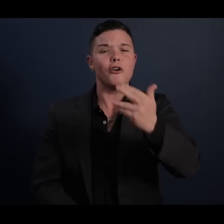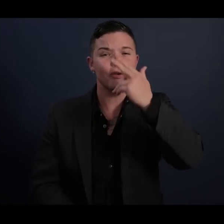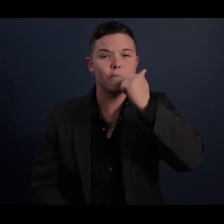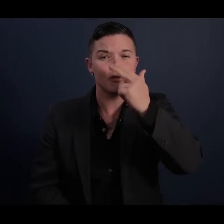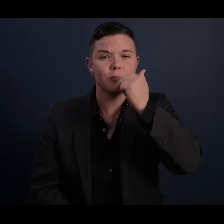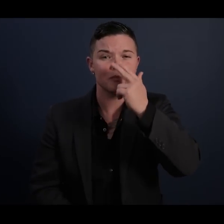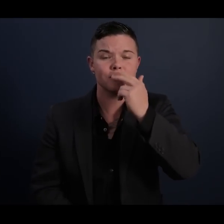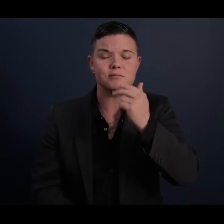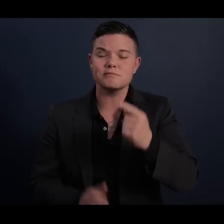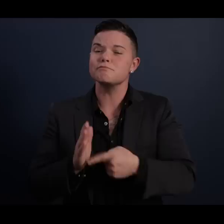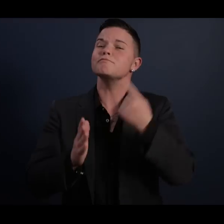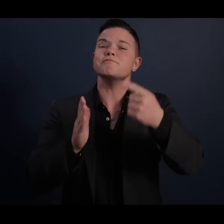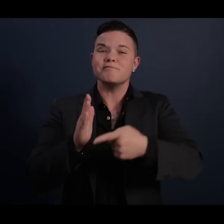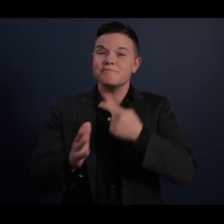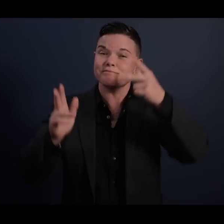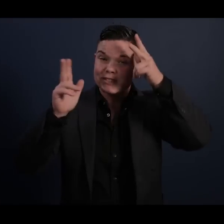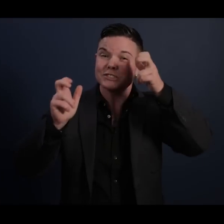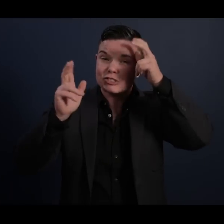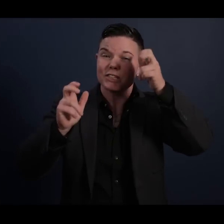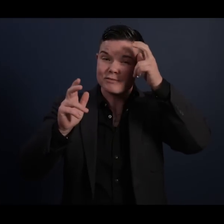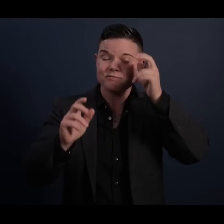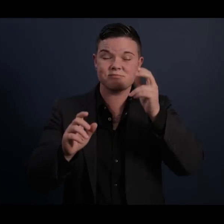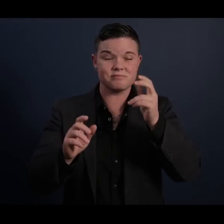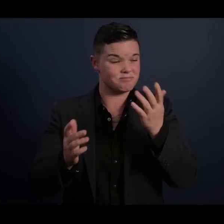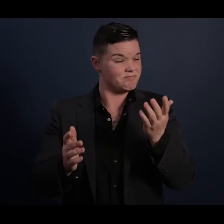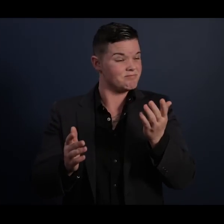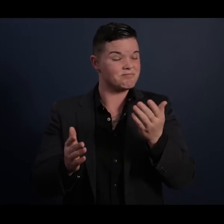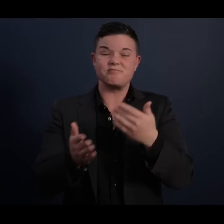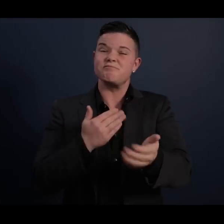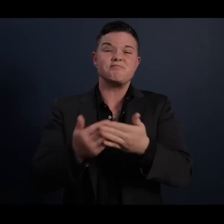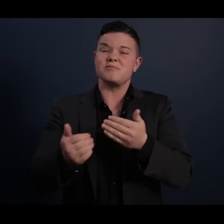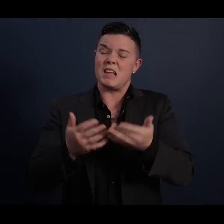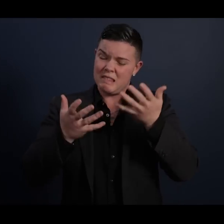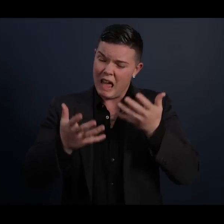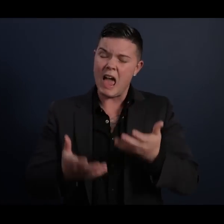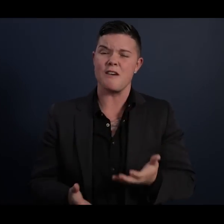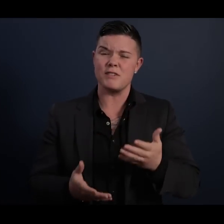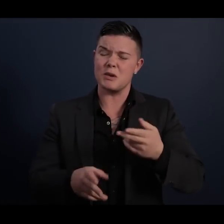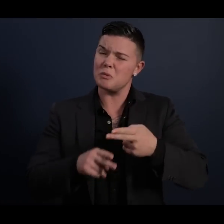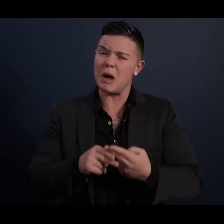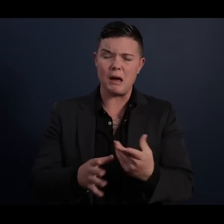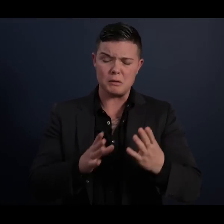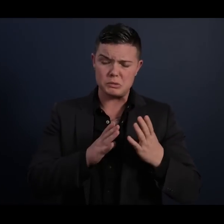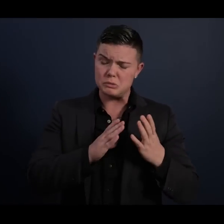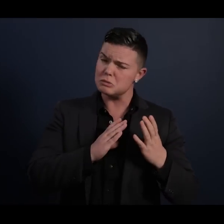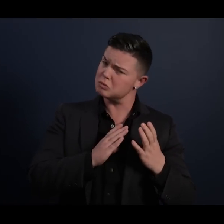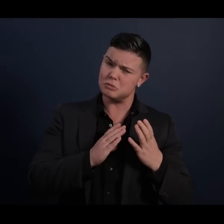even mischief, despite the heavy burdens that he carried, that we loved him so.